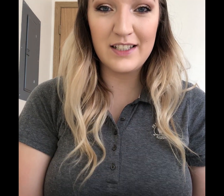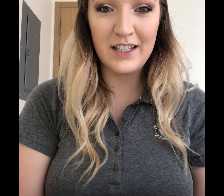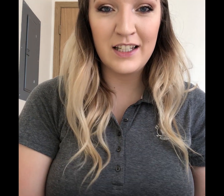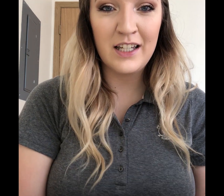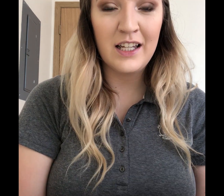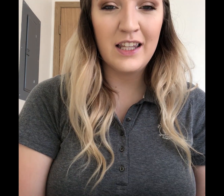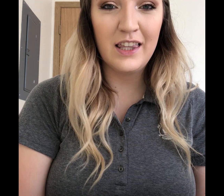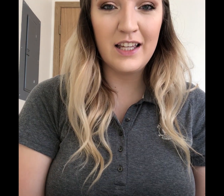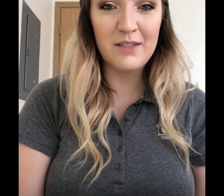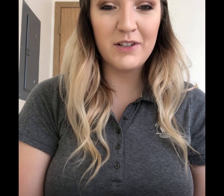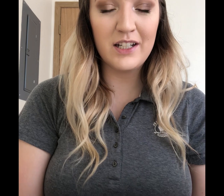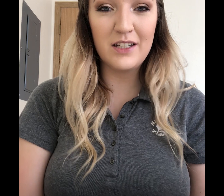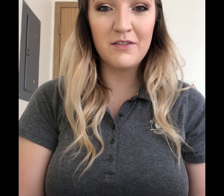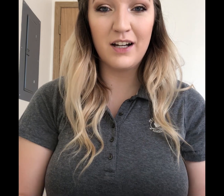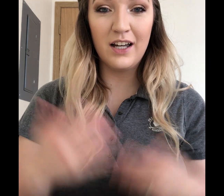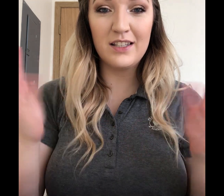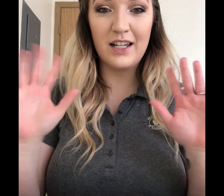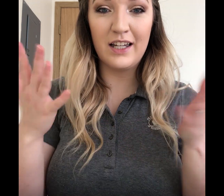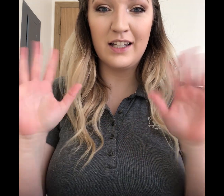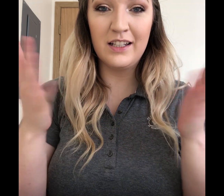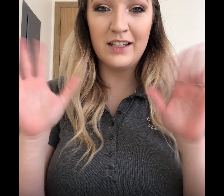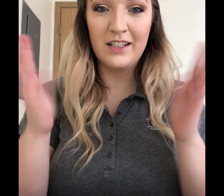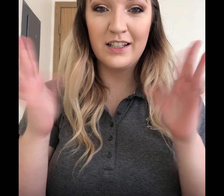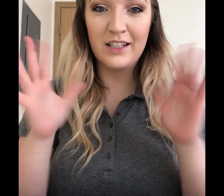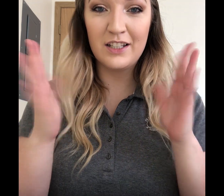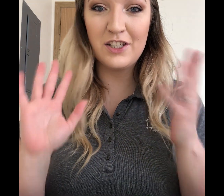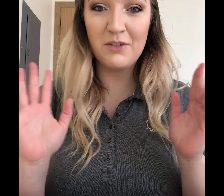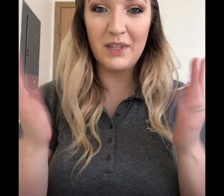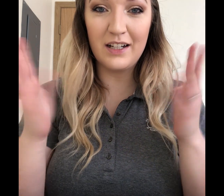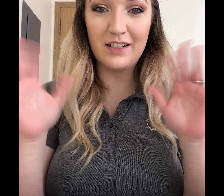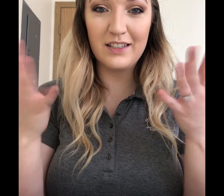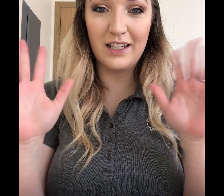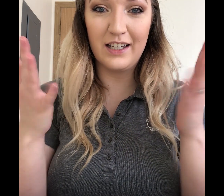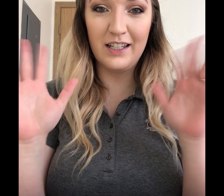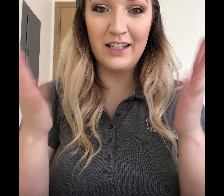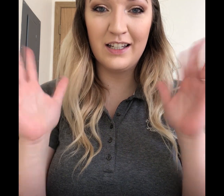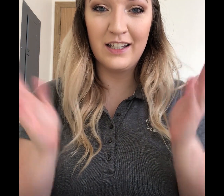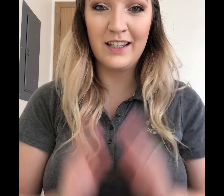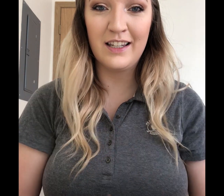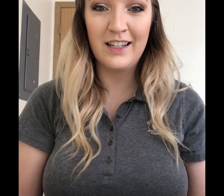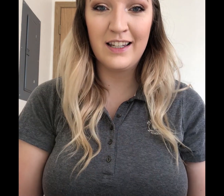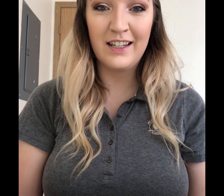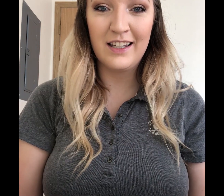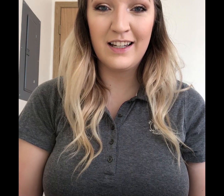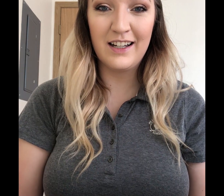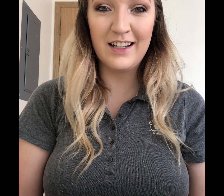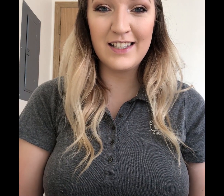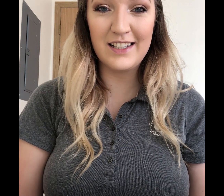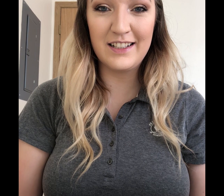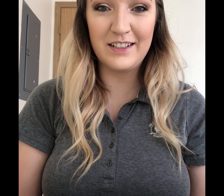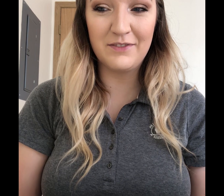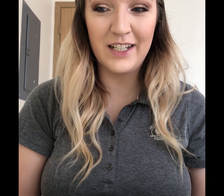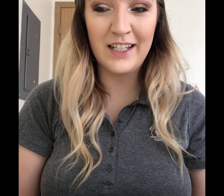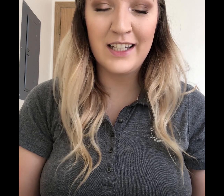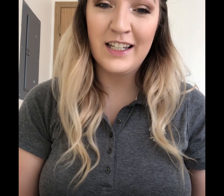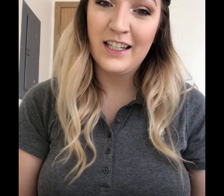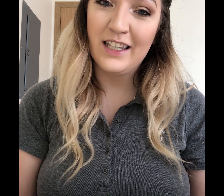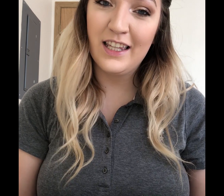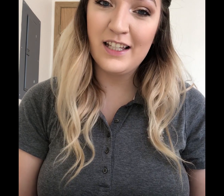Perfect. Next, we're going to do all done. Show me all done. Awesome. Next,